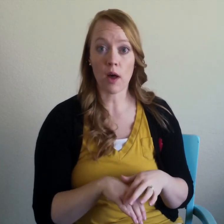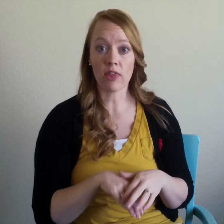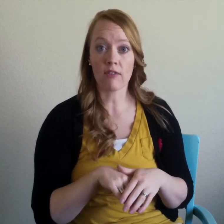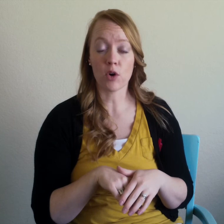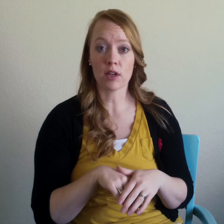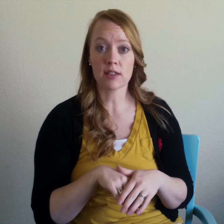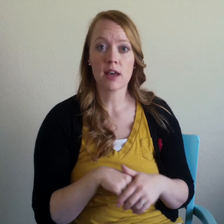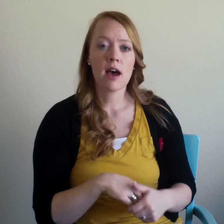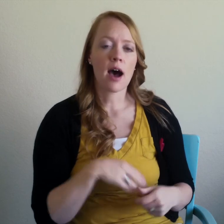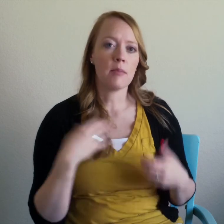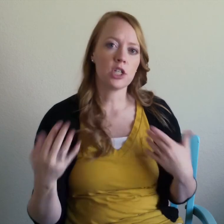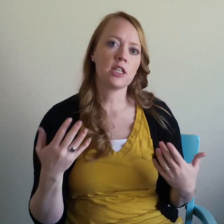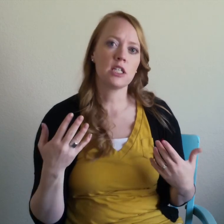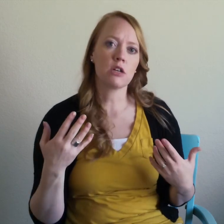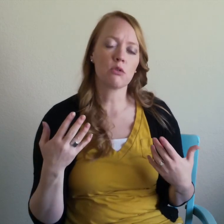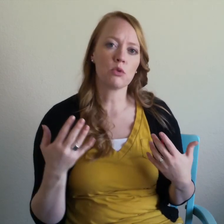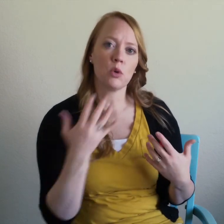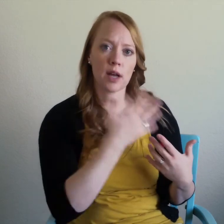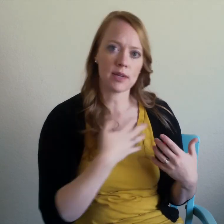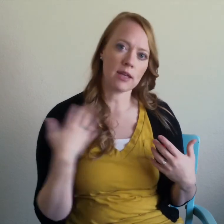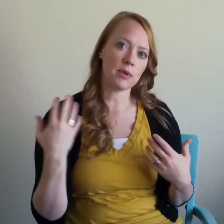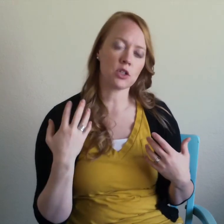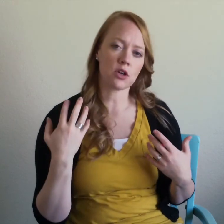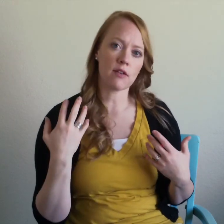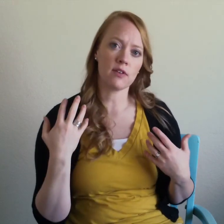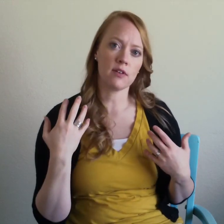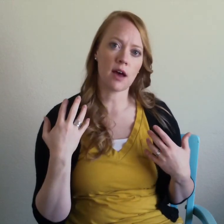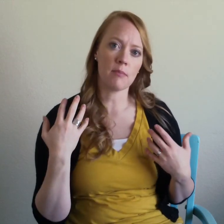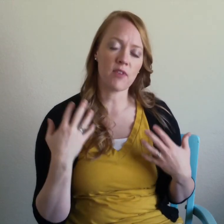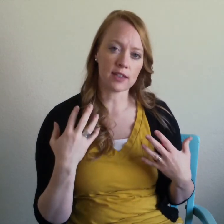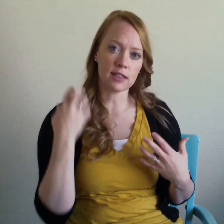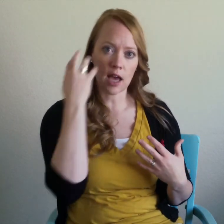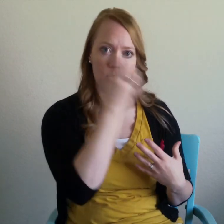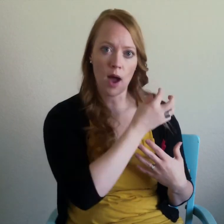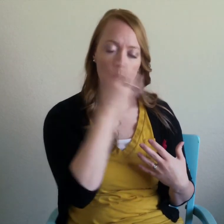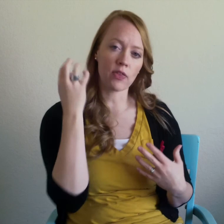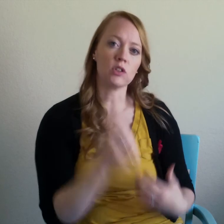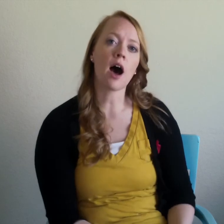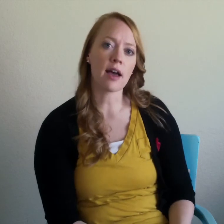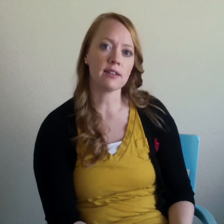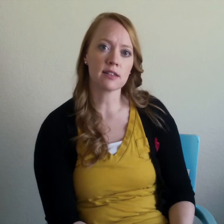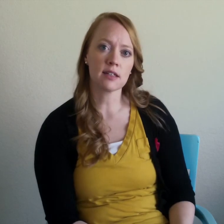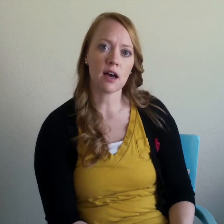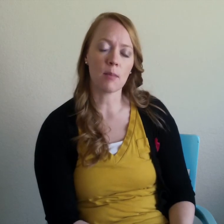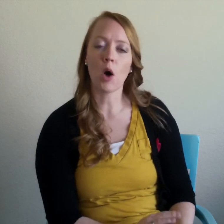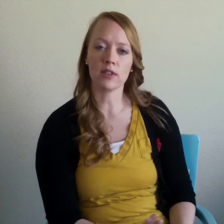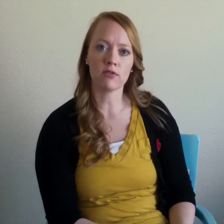want that focus um but just as a general rule when i'm taking a picture of um faces i i want those eyes um always in